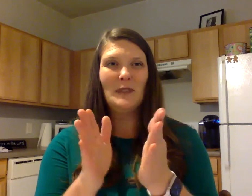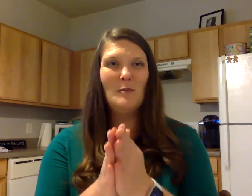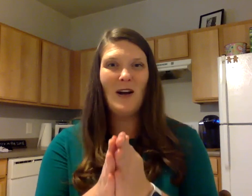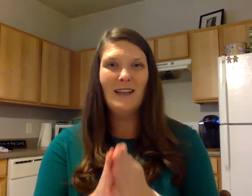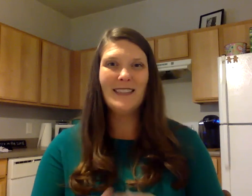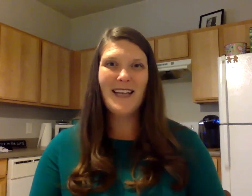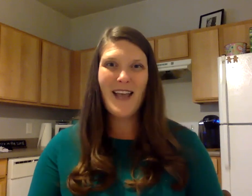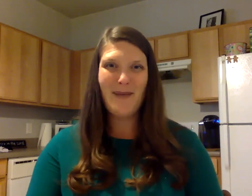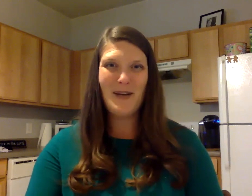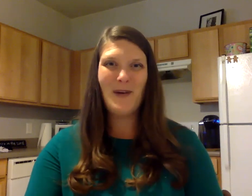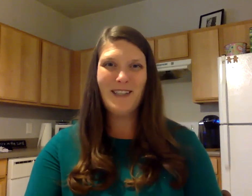smart. How many words?